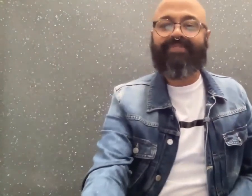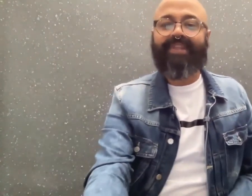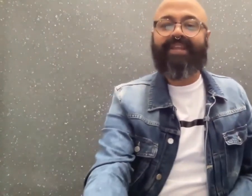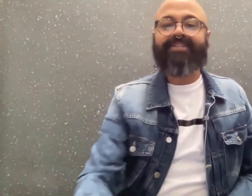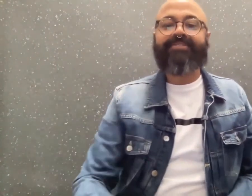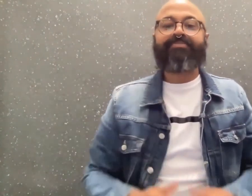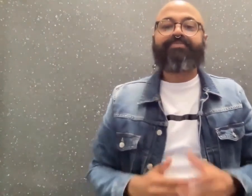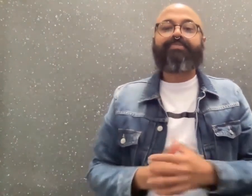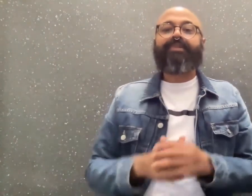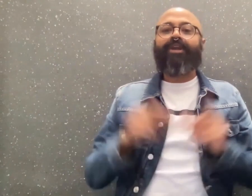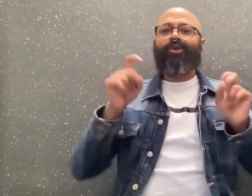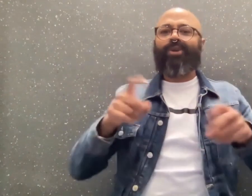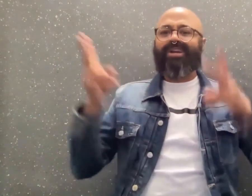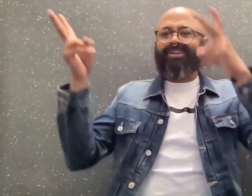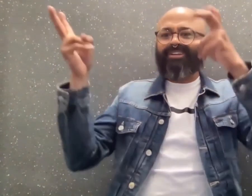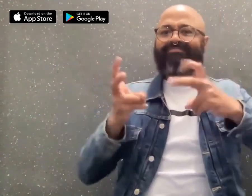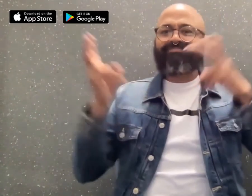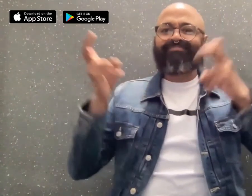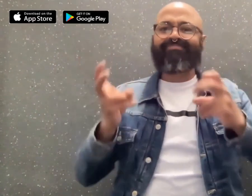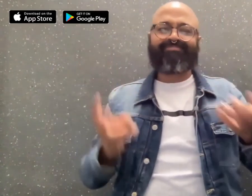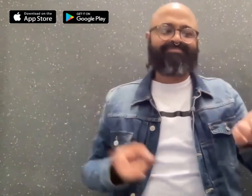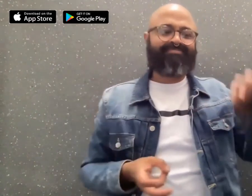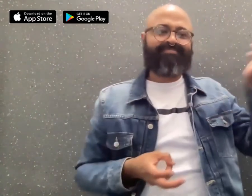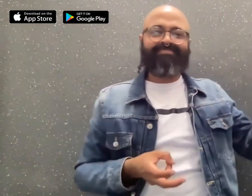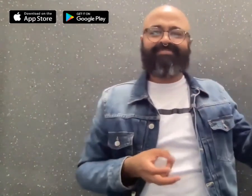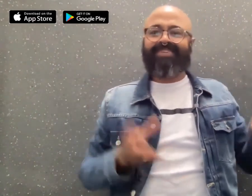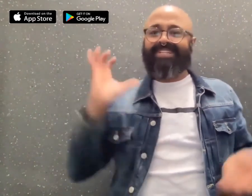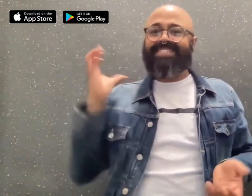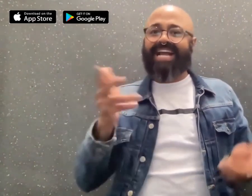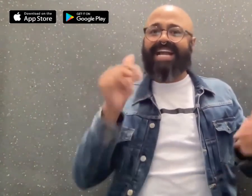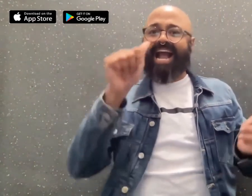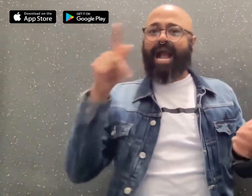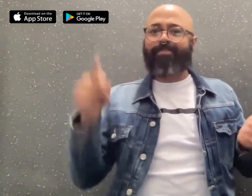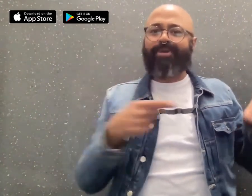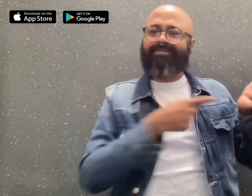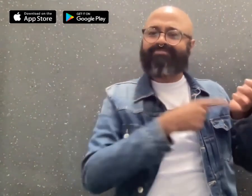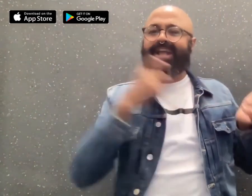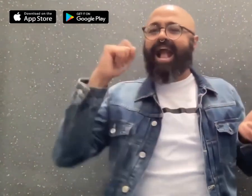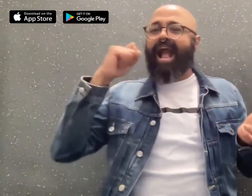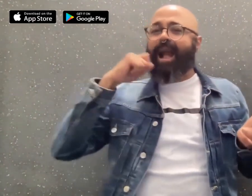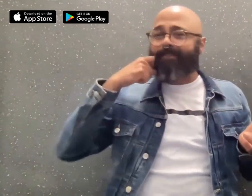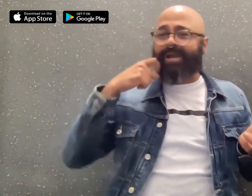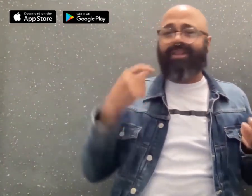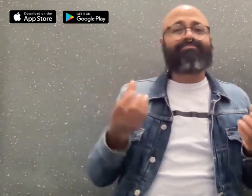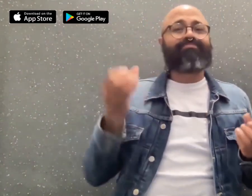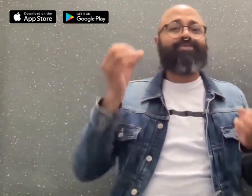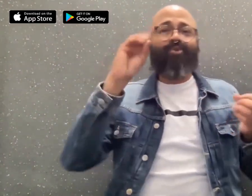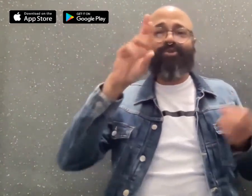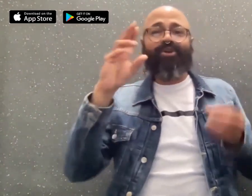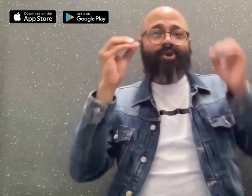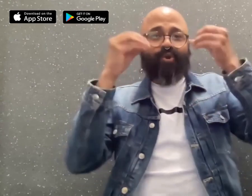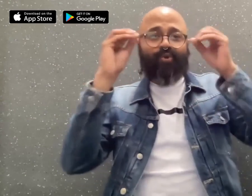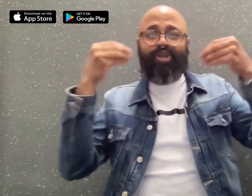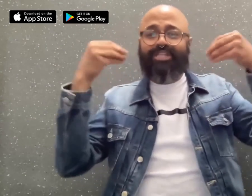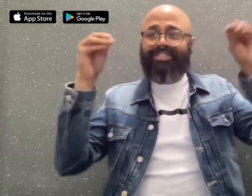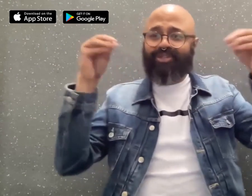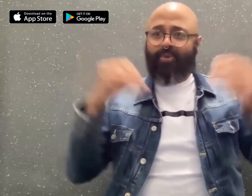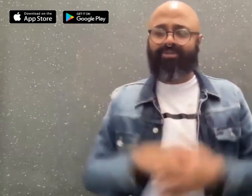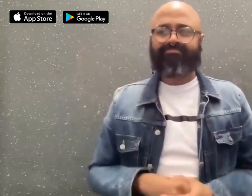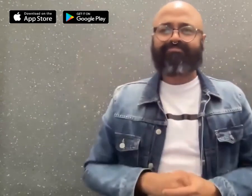You can download the Sign1News app by heading to the App Store or Google Play Store on your smartphone. And